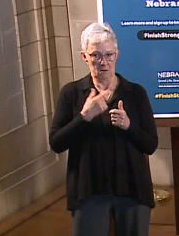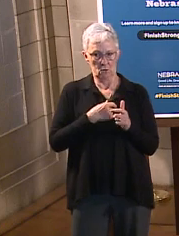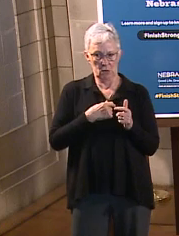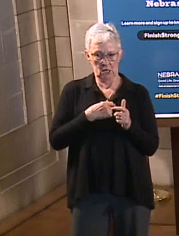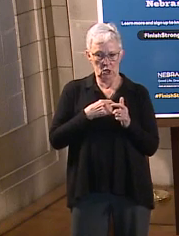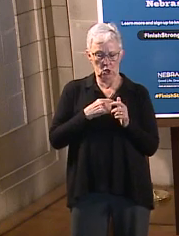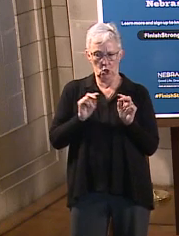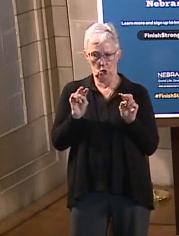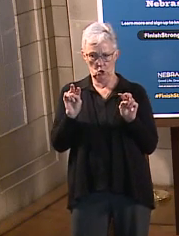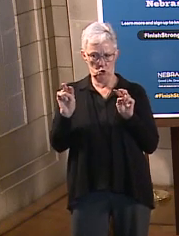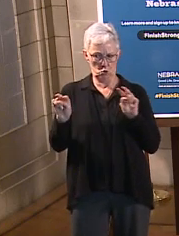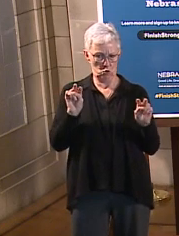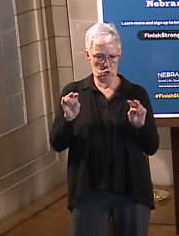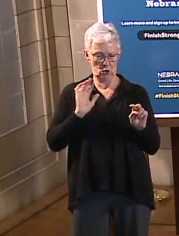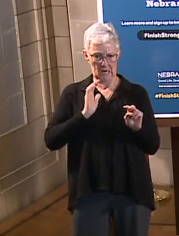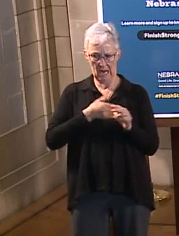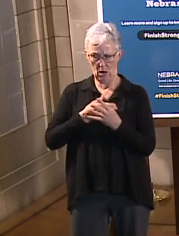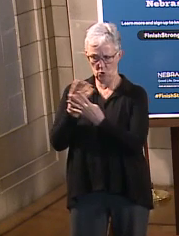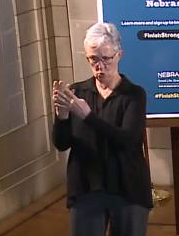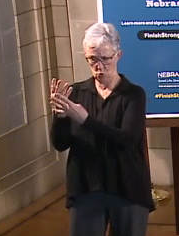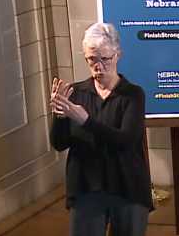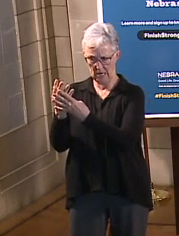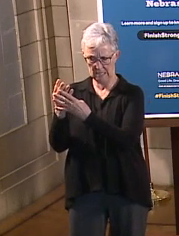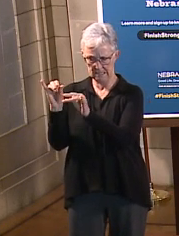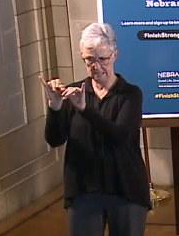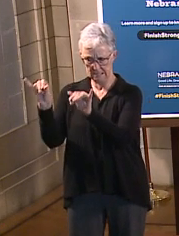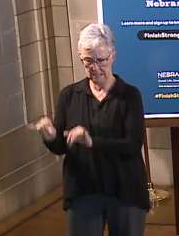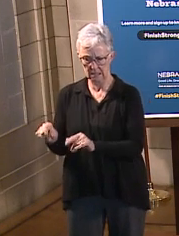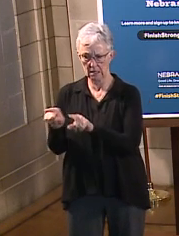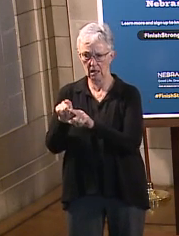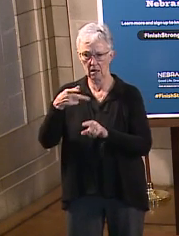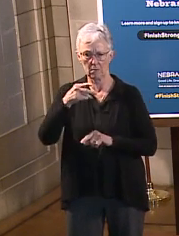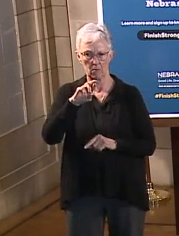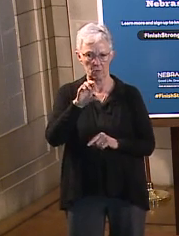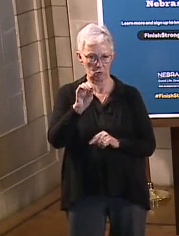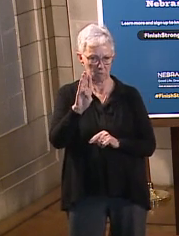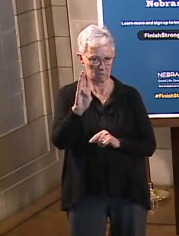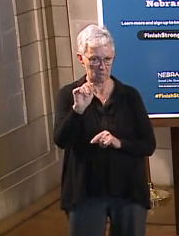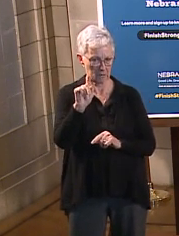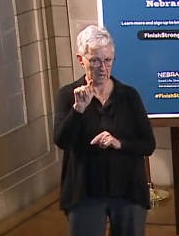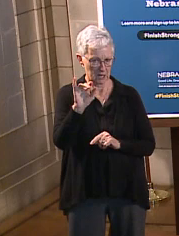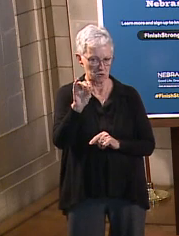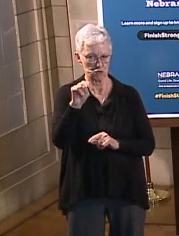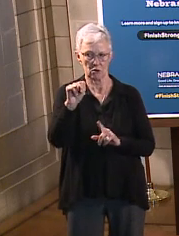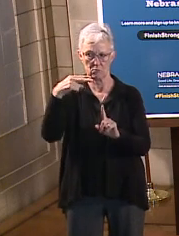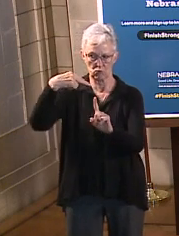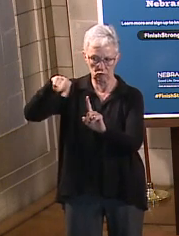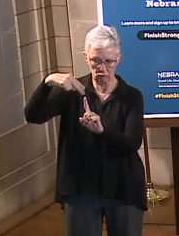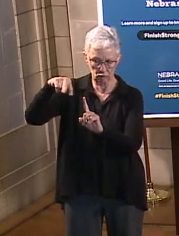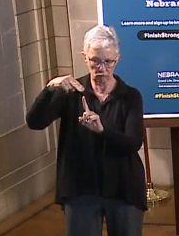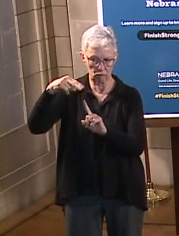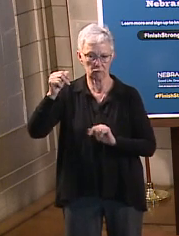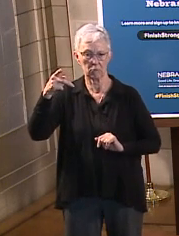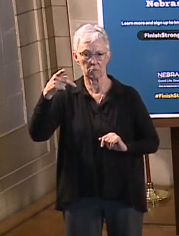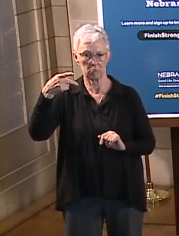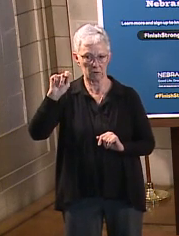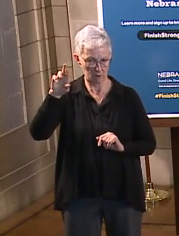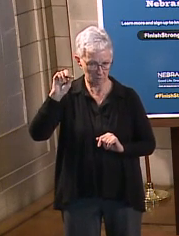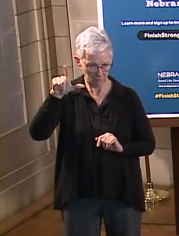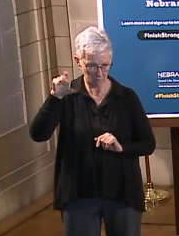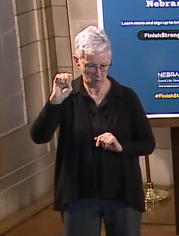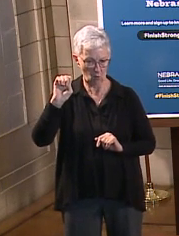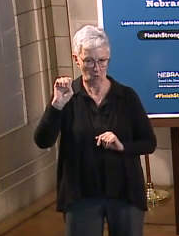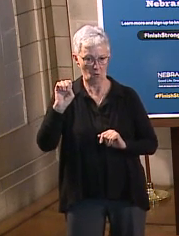our corrections operations, things like probation and parole, that's part of the parallel process with the Crime and Justice